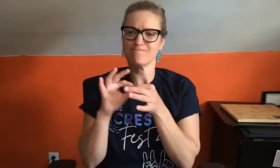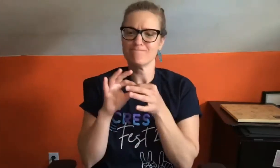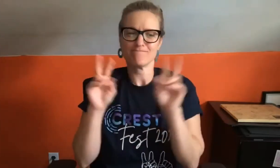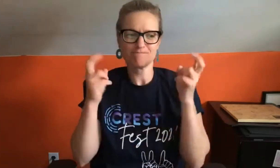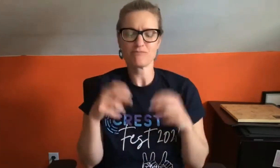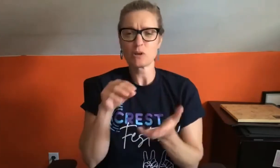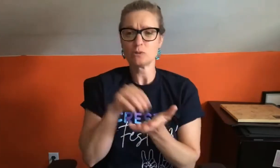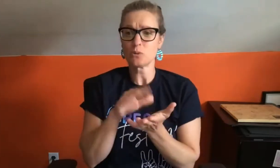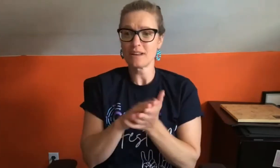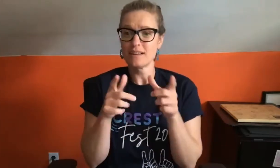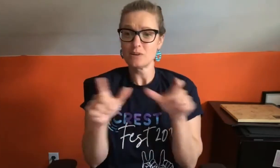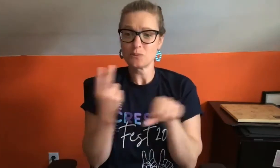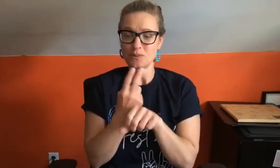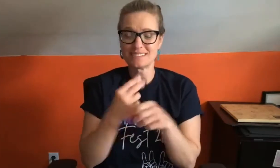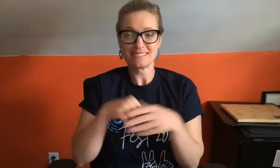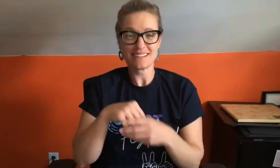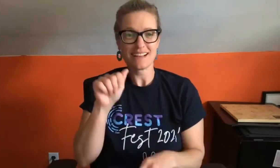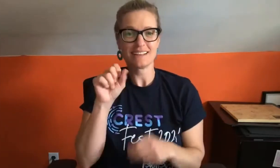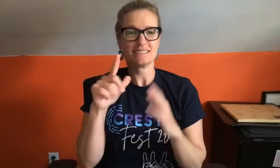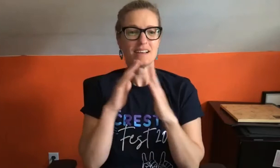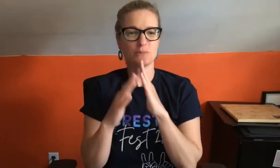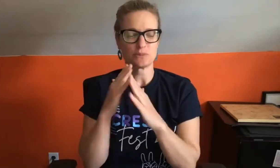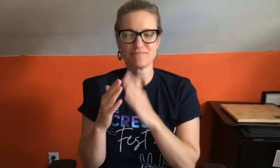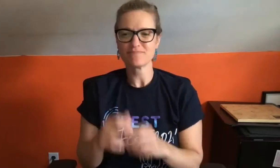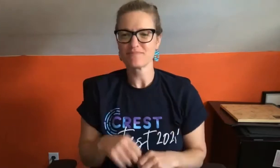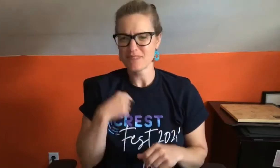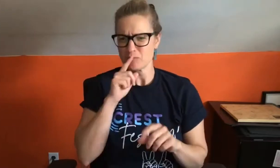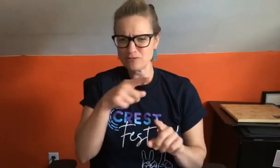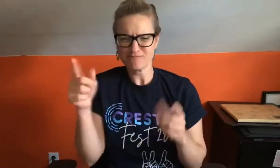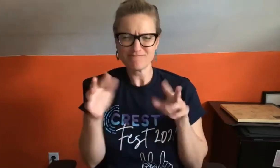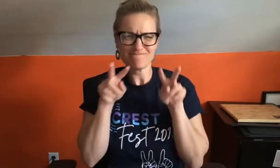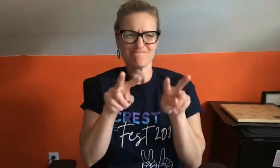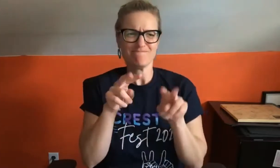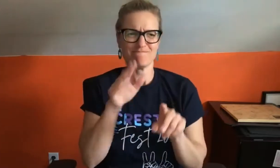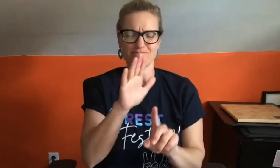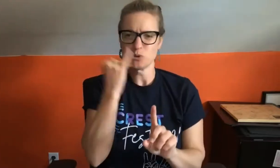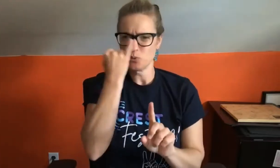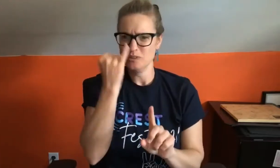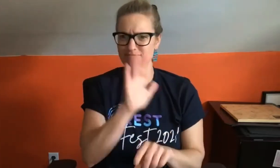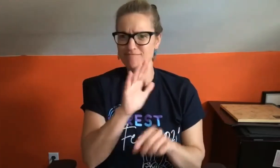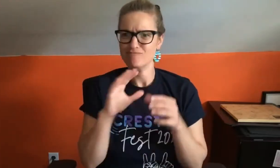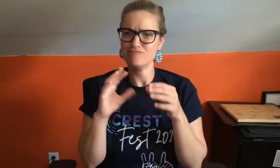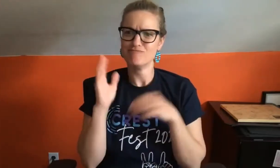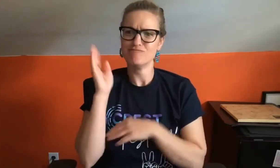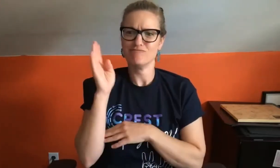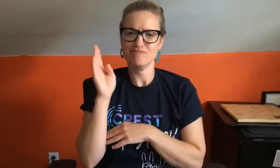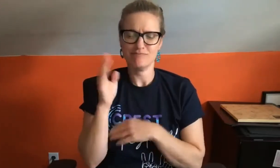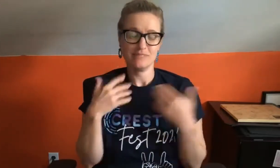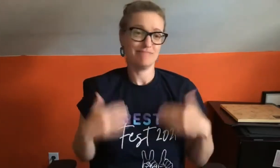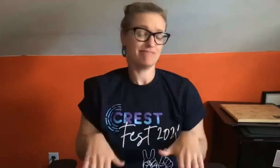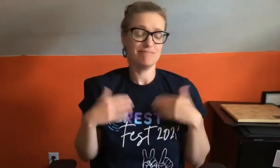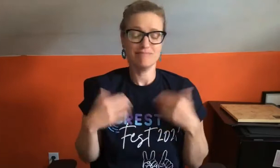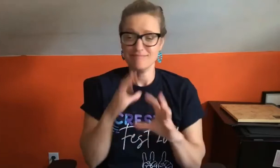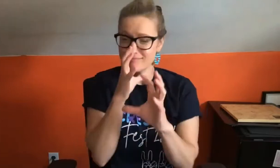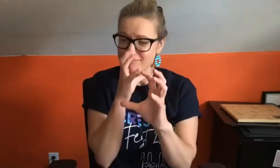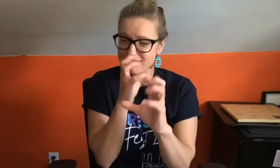They will be having an informal conversation talking about documenting language use in ASL communities. And I'm sure you've